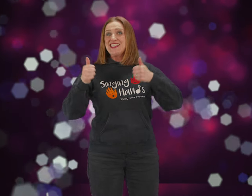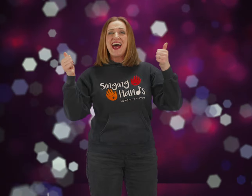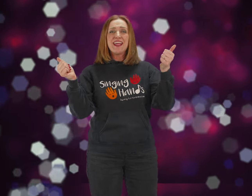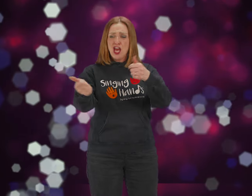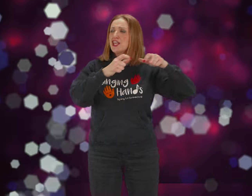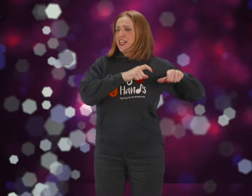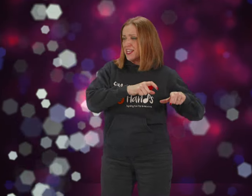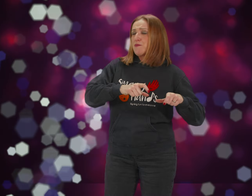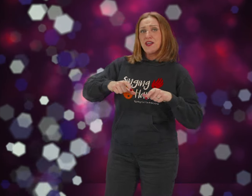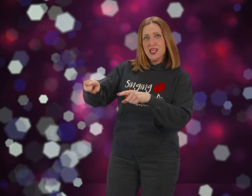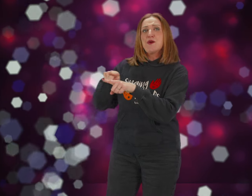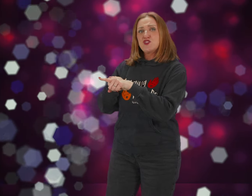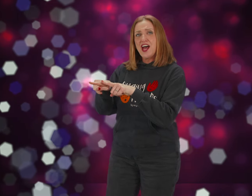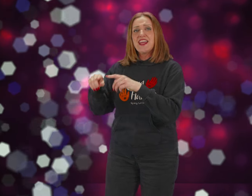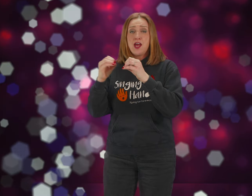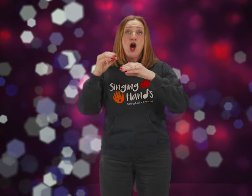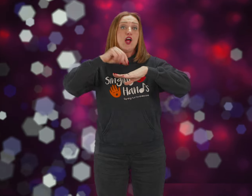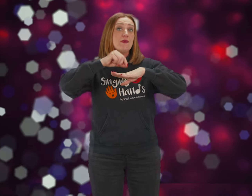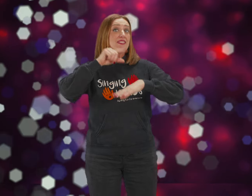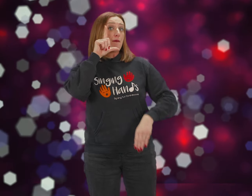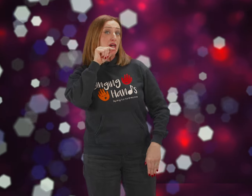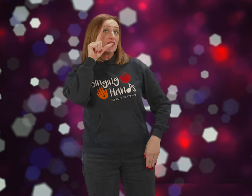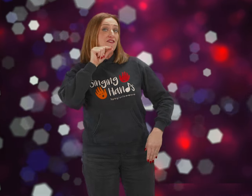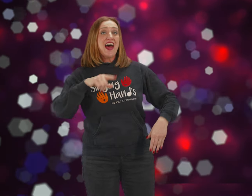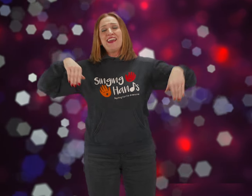dying Gotta keep on, keep on trying All the bees and birds are flying